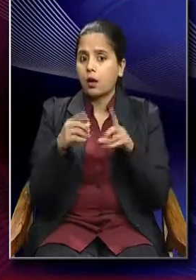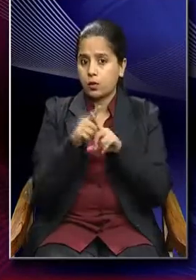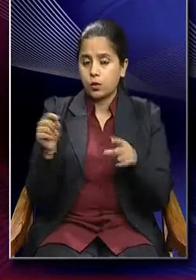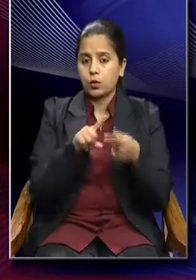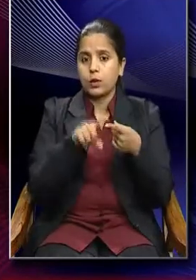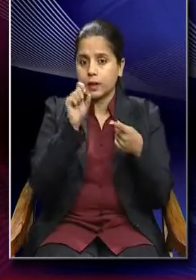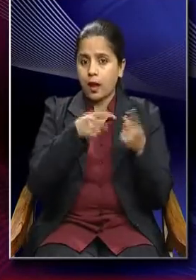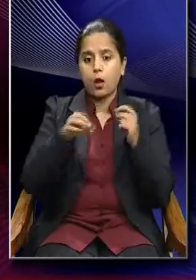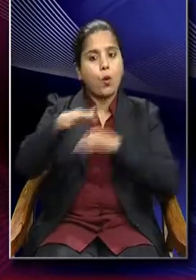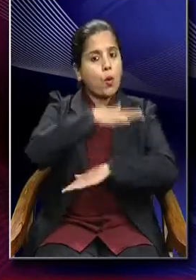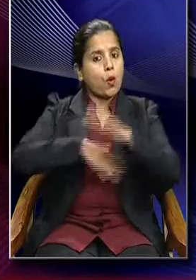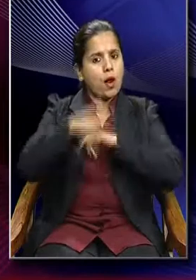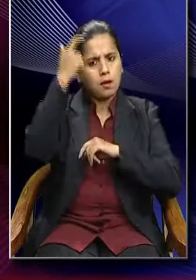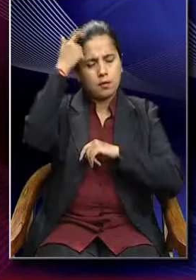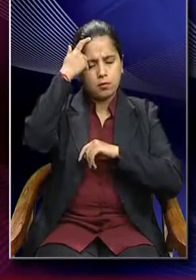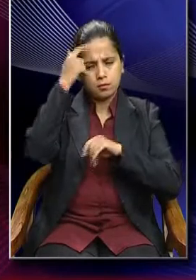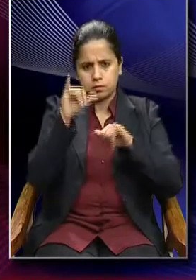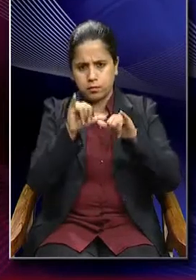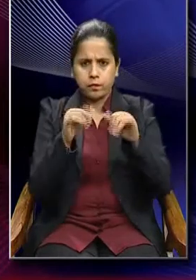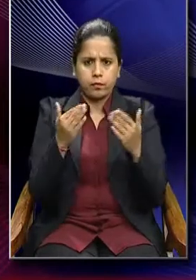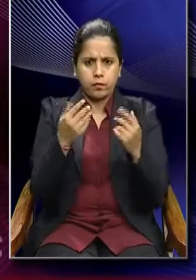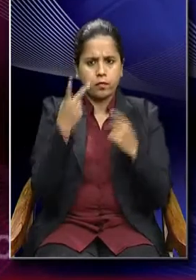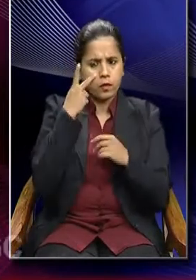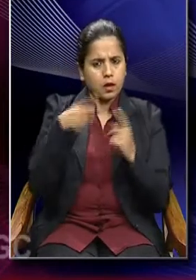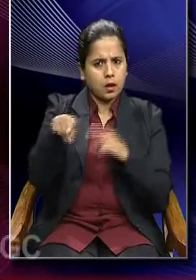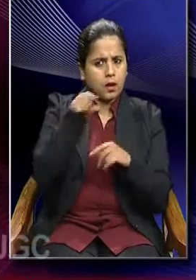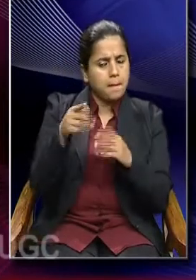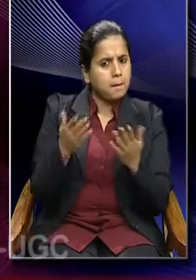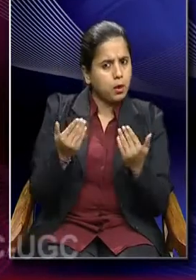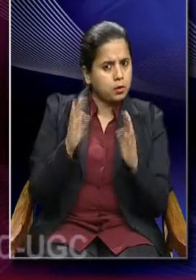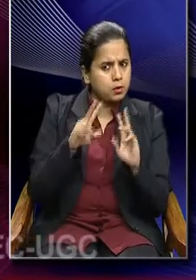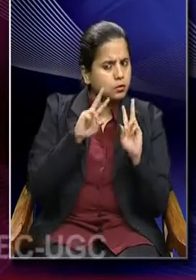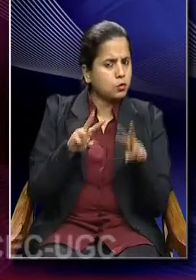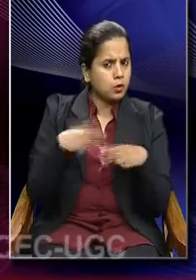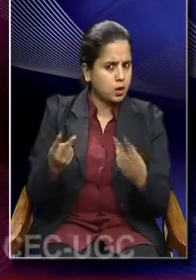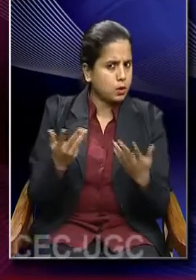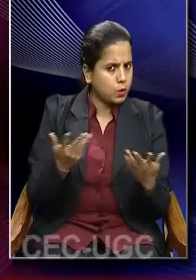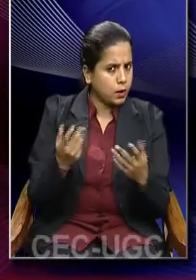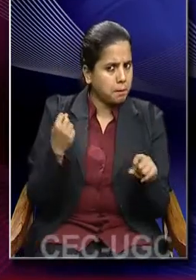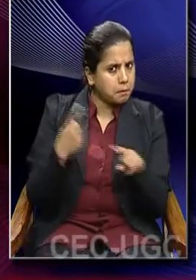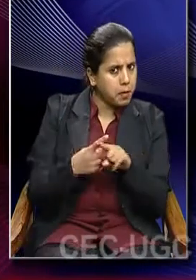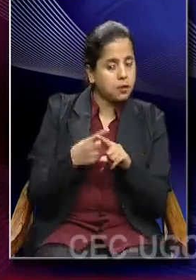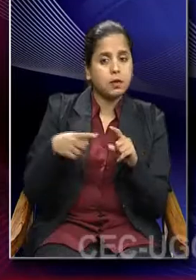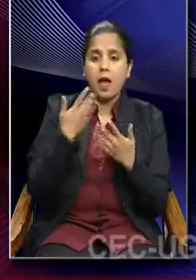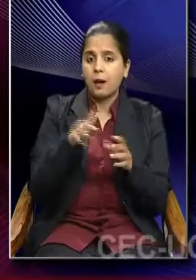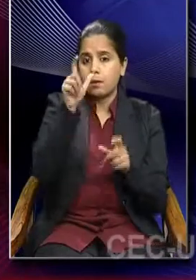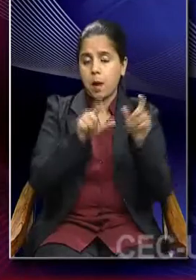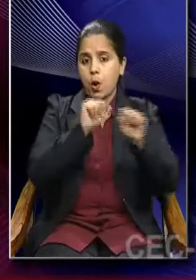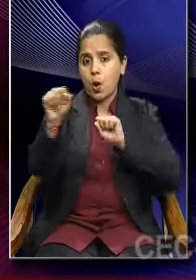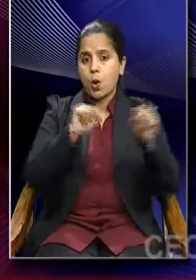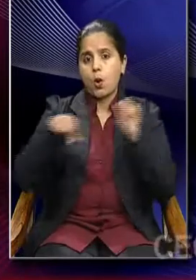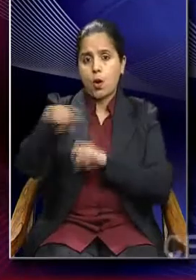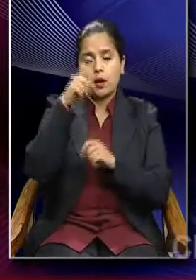to organize their mind concerning the array of possible responses. So, every individual in